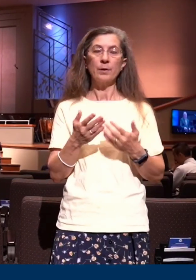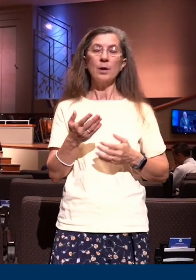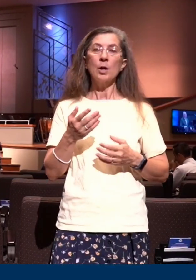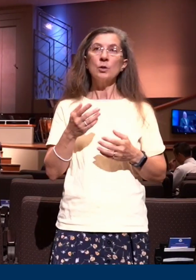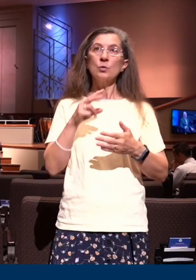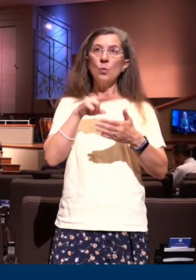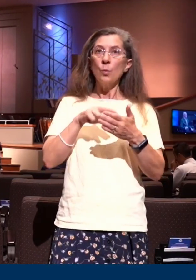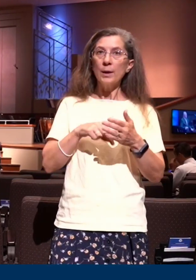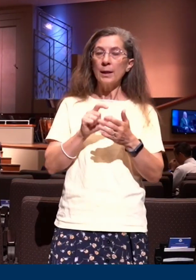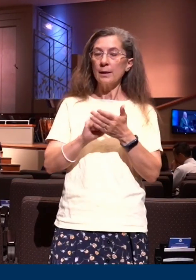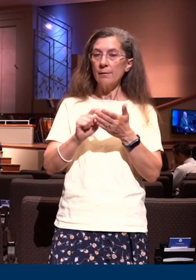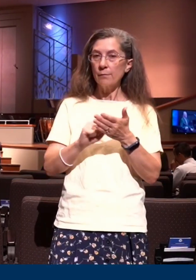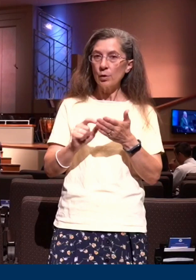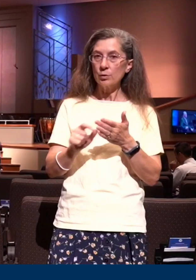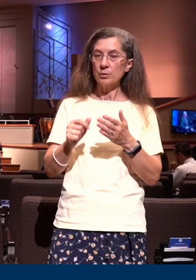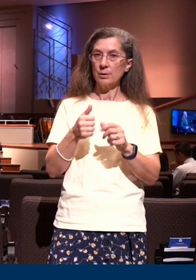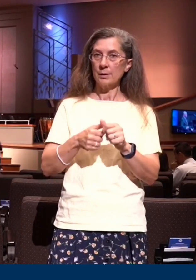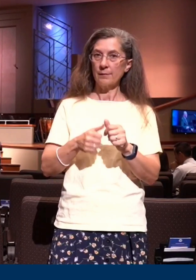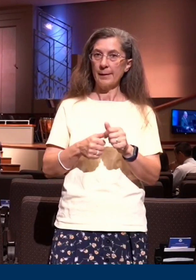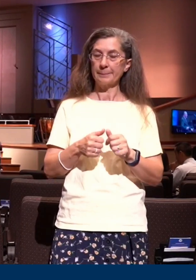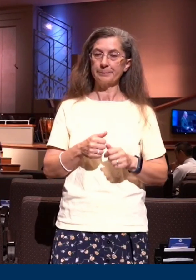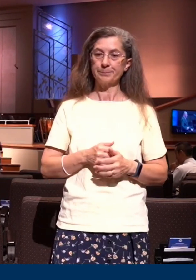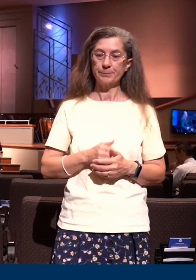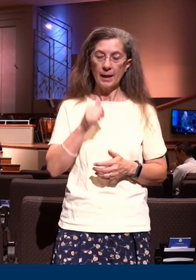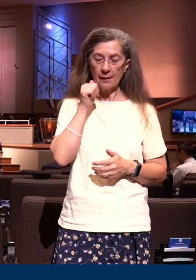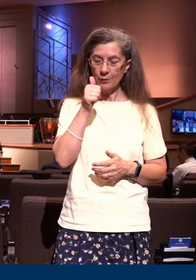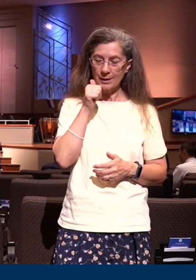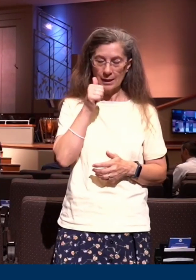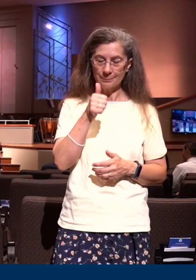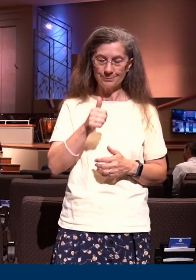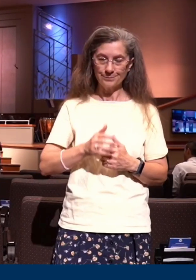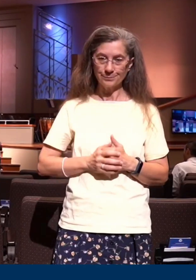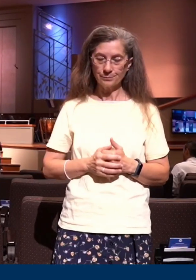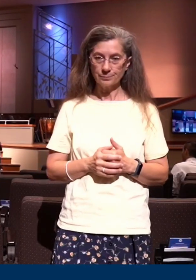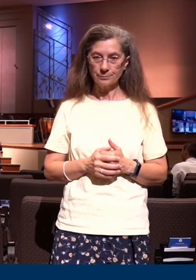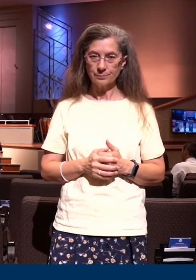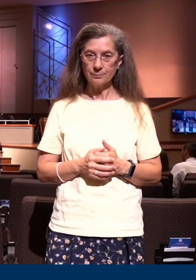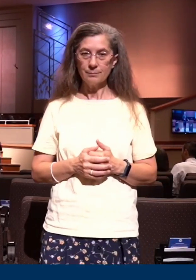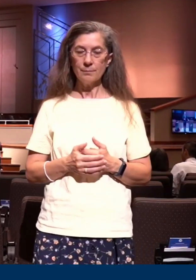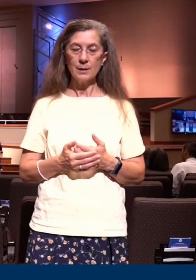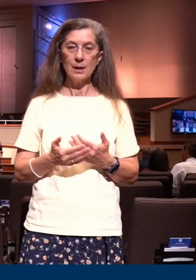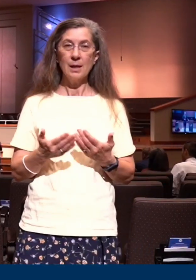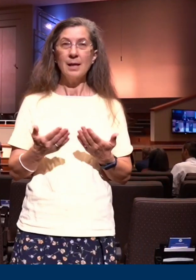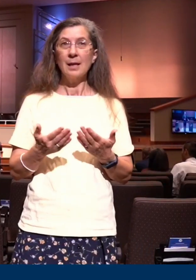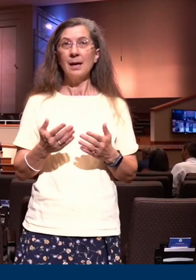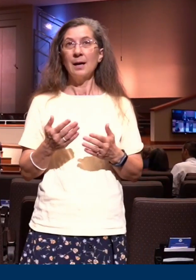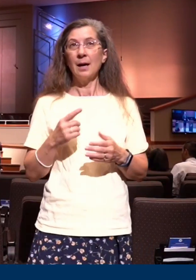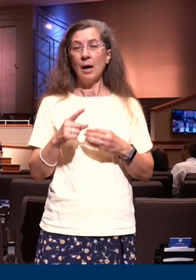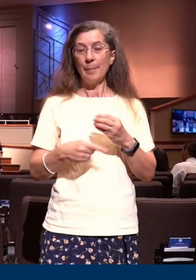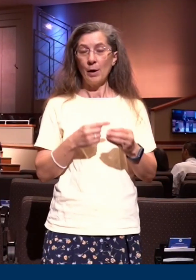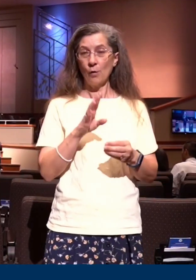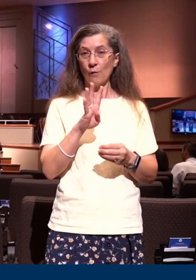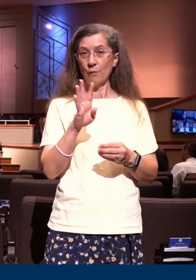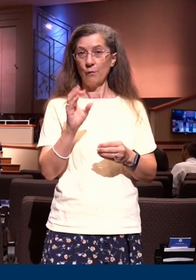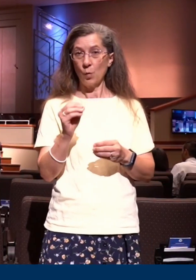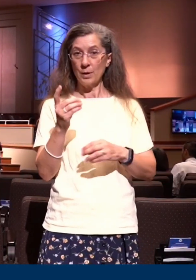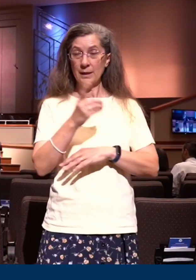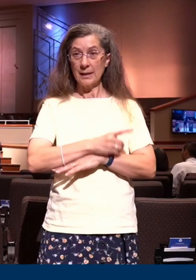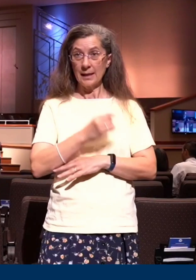tell me it takes about 40 days to really develop a principle in your life to really get something hidden in your heart